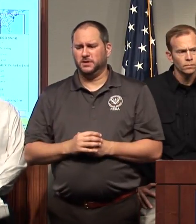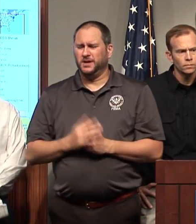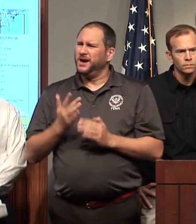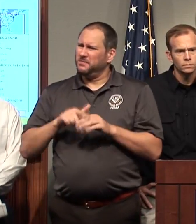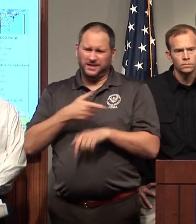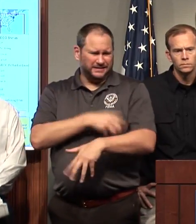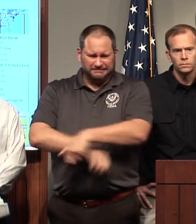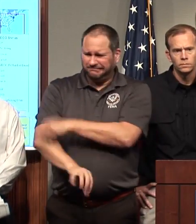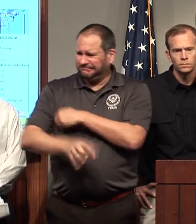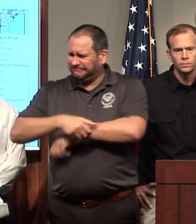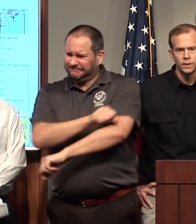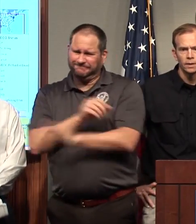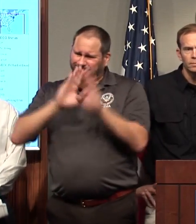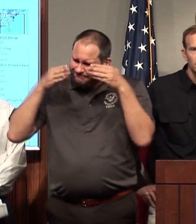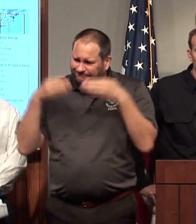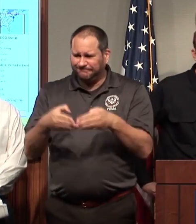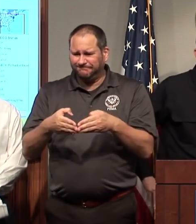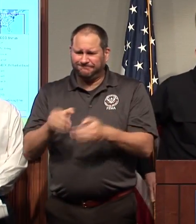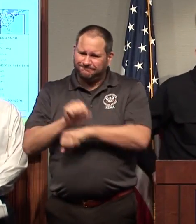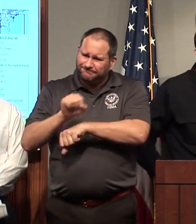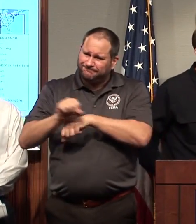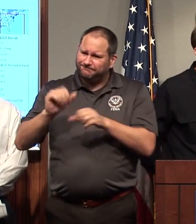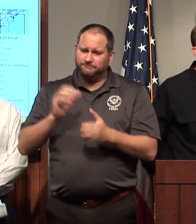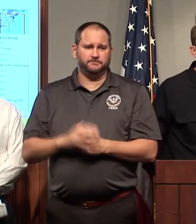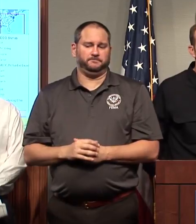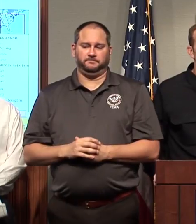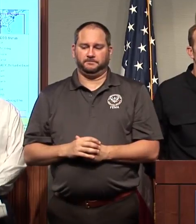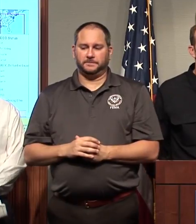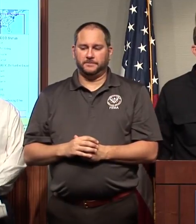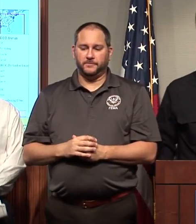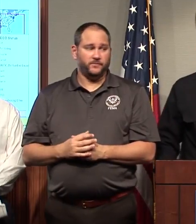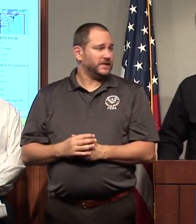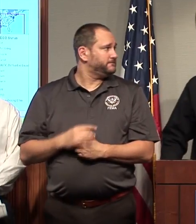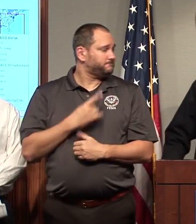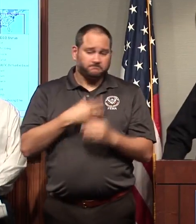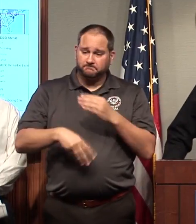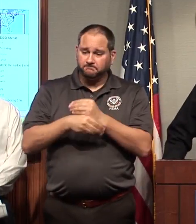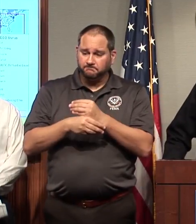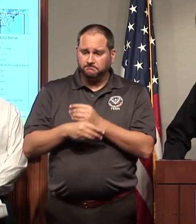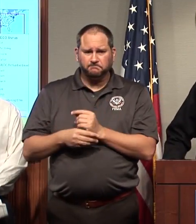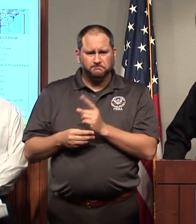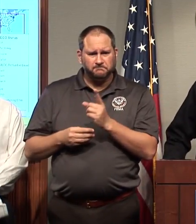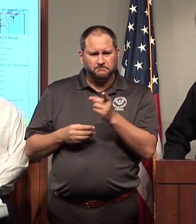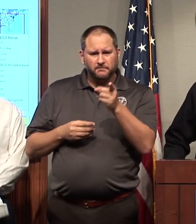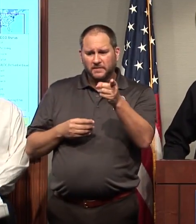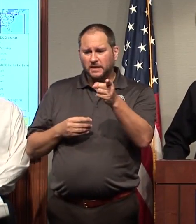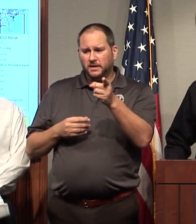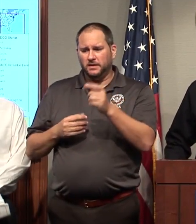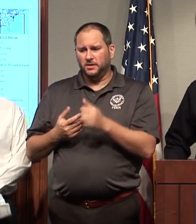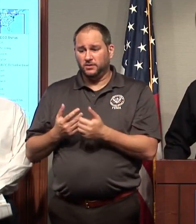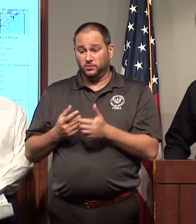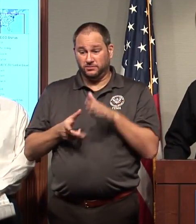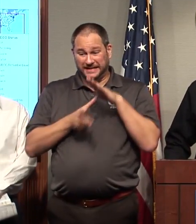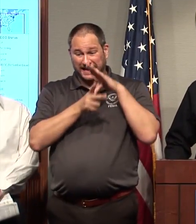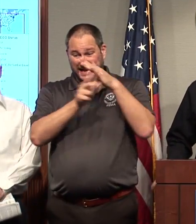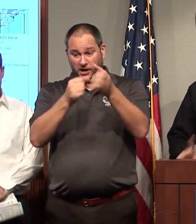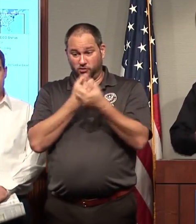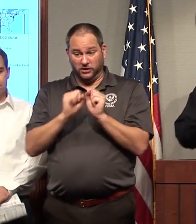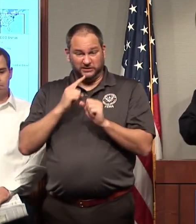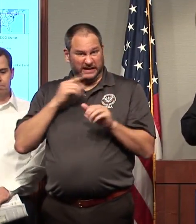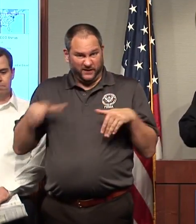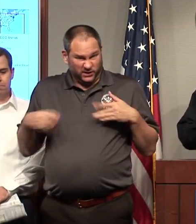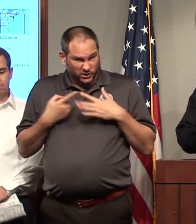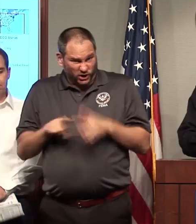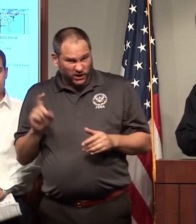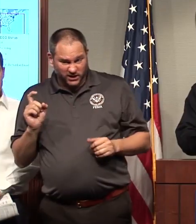That is the focus of today. Yeah. Time for one more. Air haven't yet, right? I'm sorry? Air rescues, like, haven't started yet in the Keys,